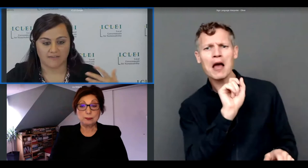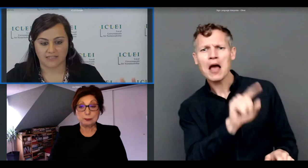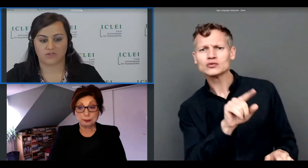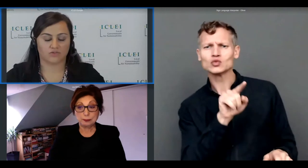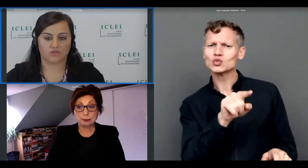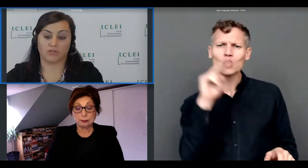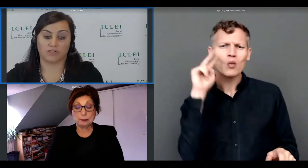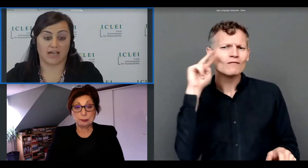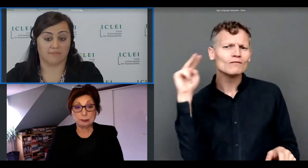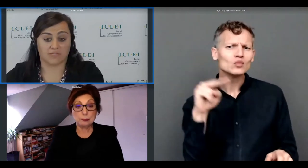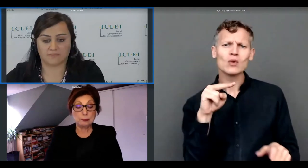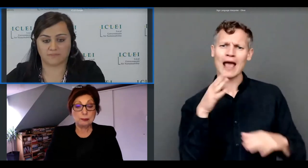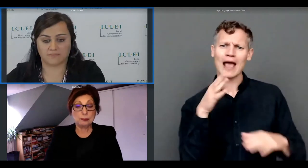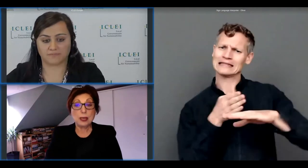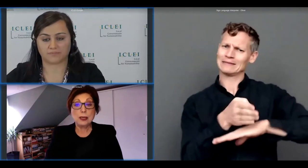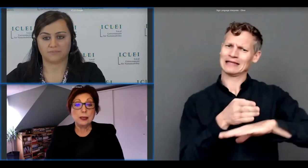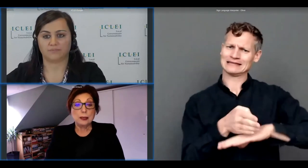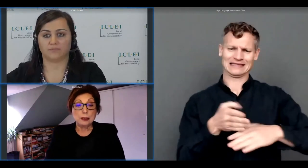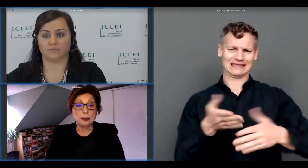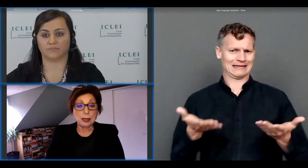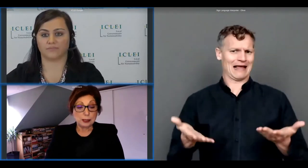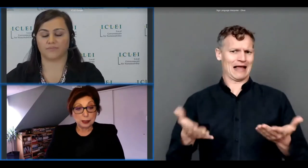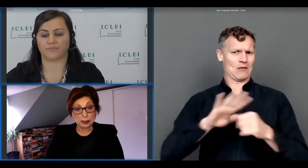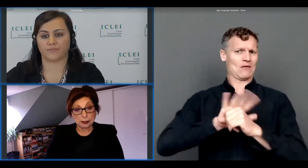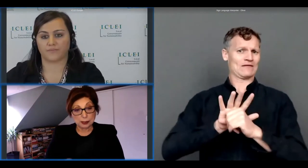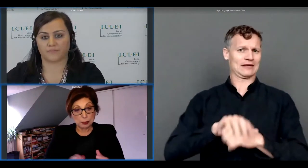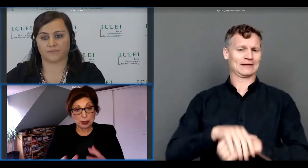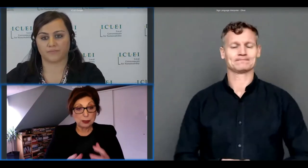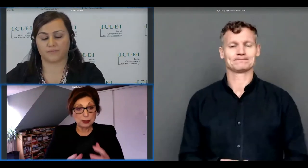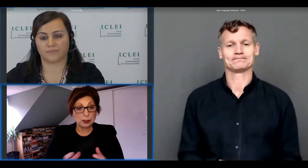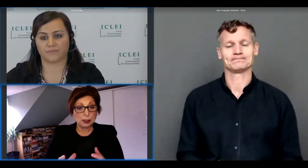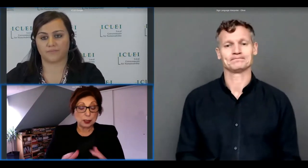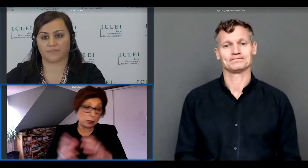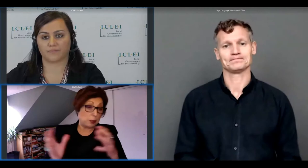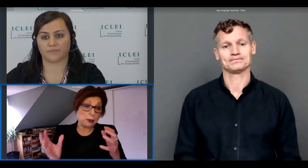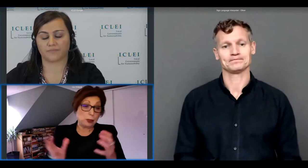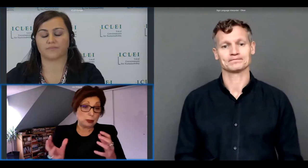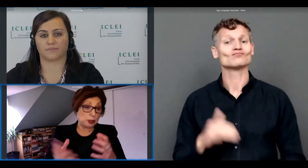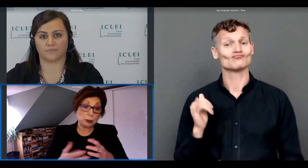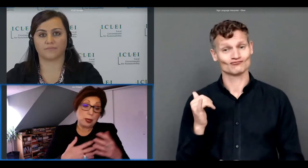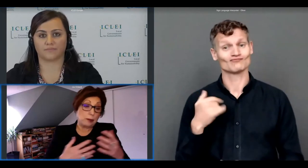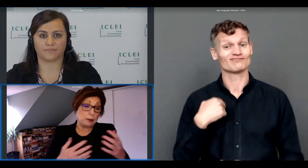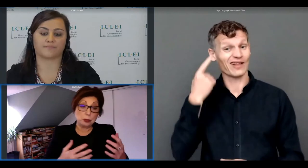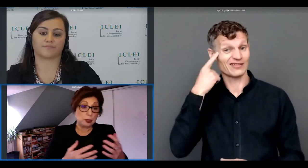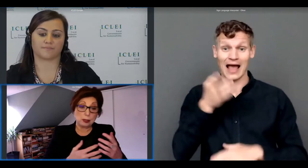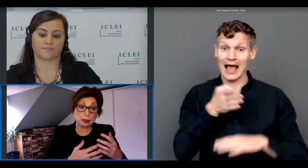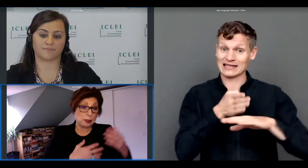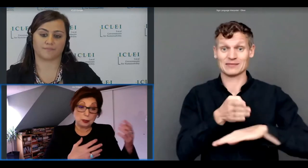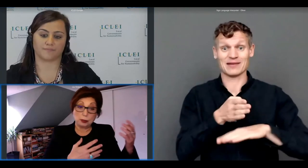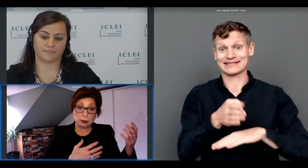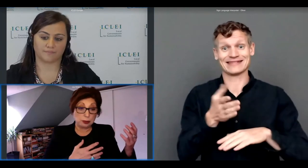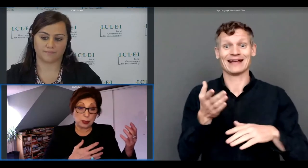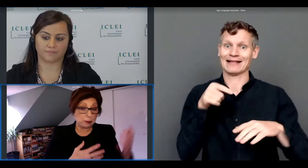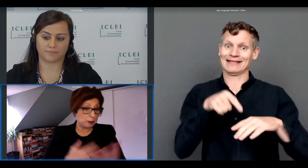in these troubled times yes i think accessibility is is a big word which we have used uh